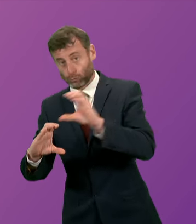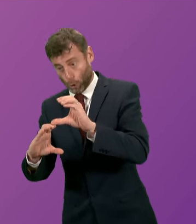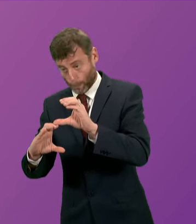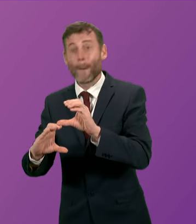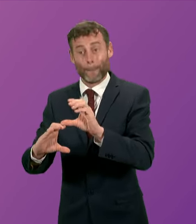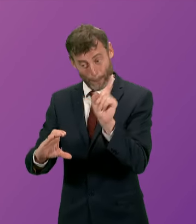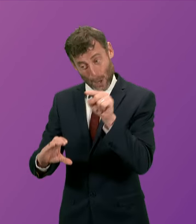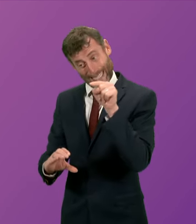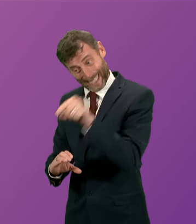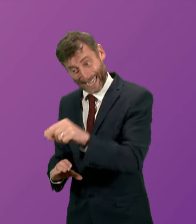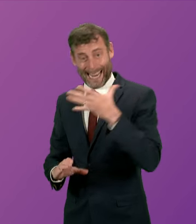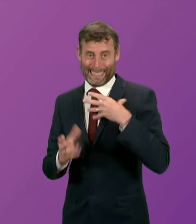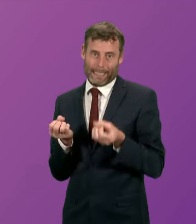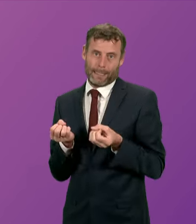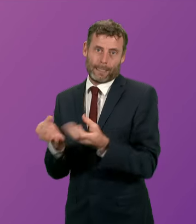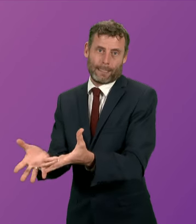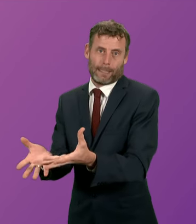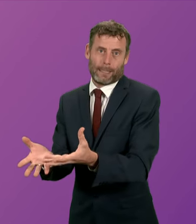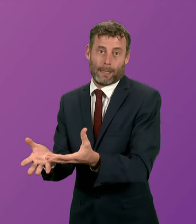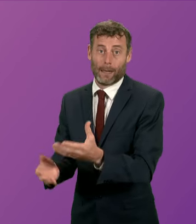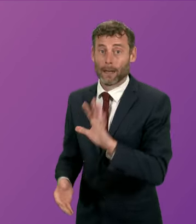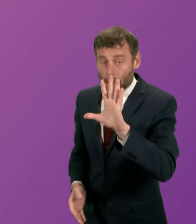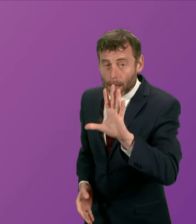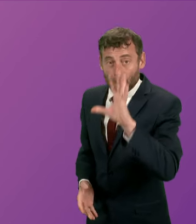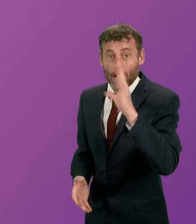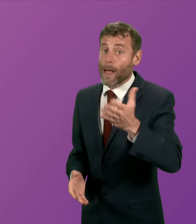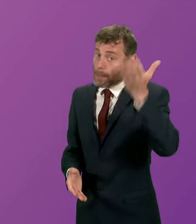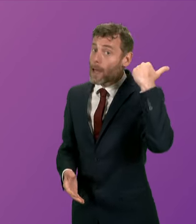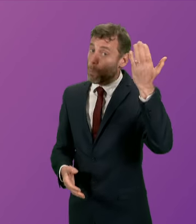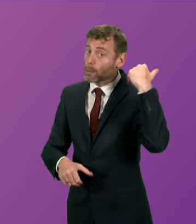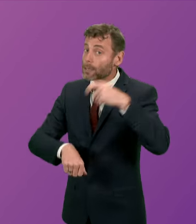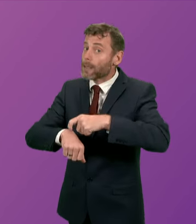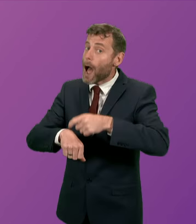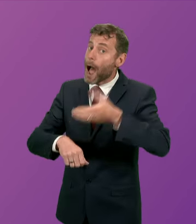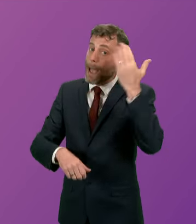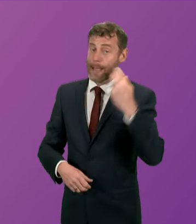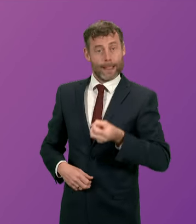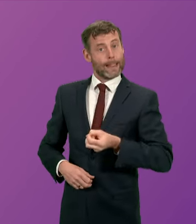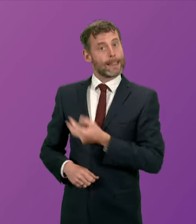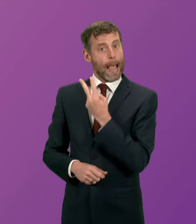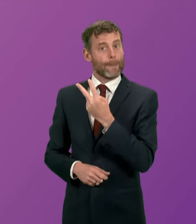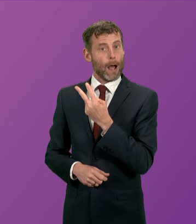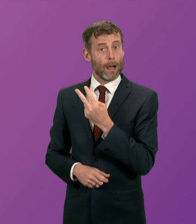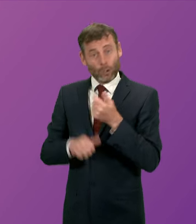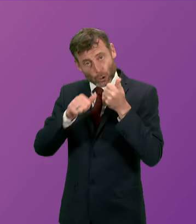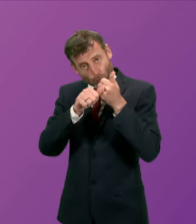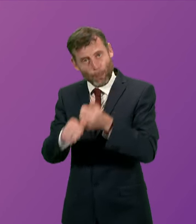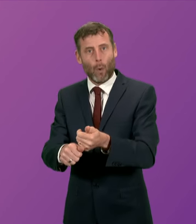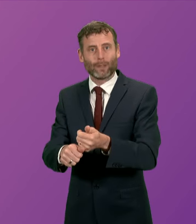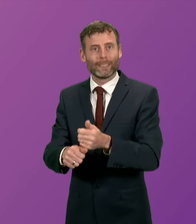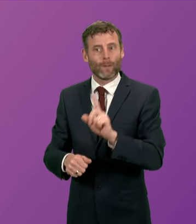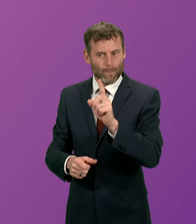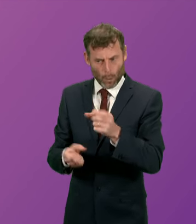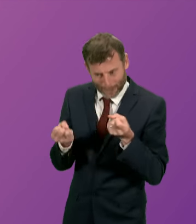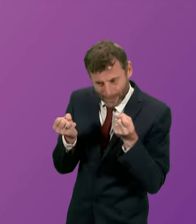in the National Health Service. Now, there was a day, there was a day where the Labour Party supported us on that, but